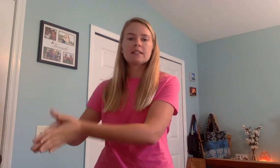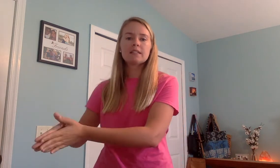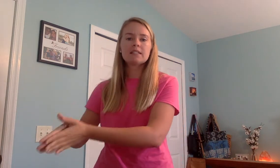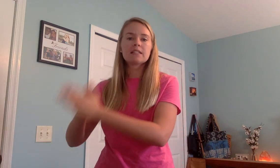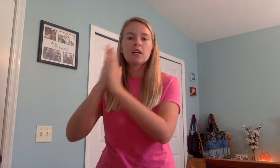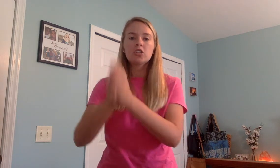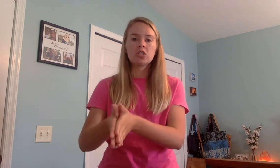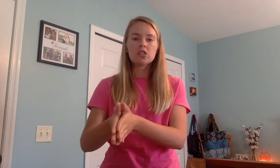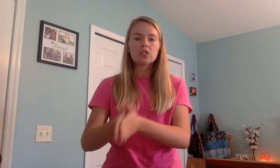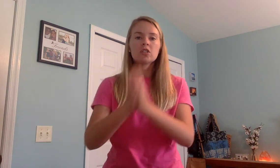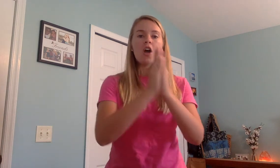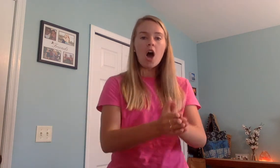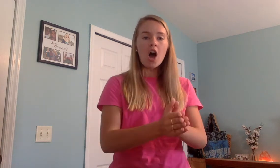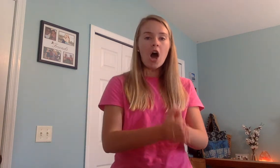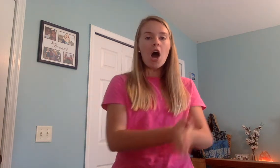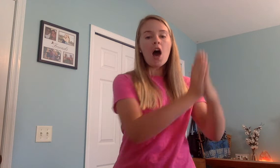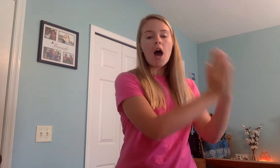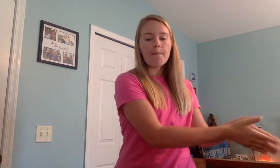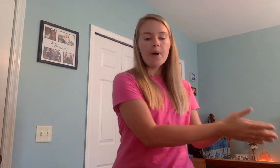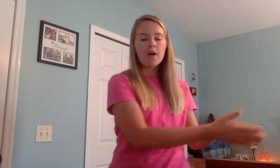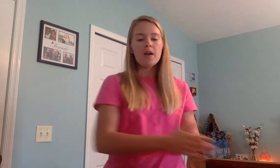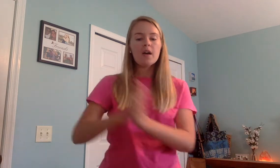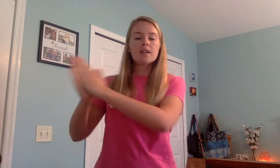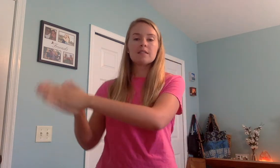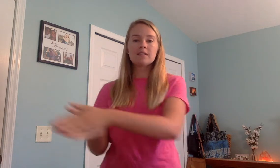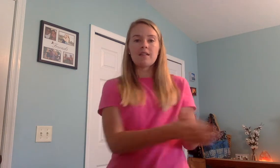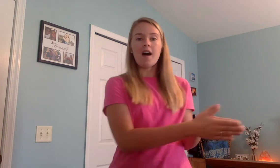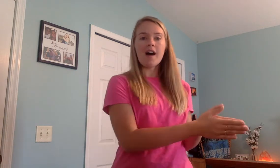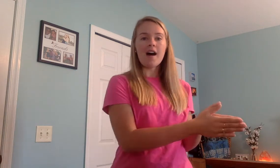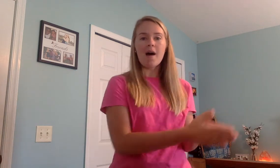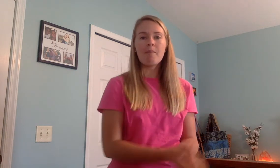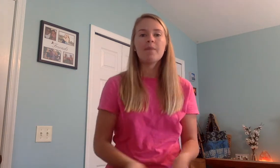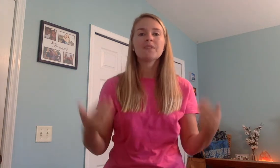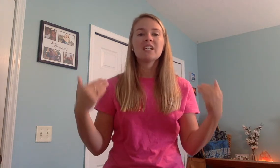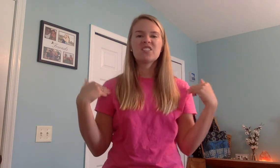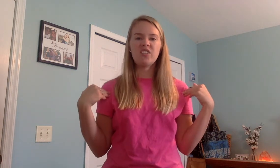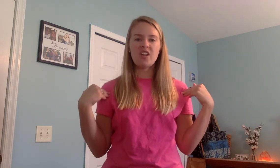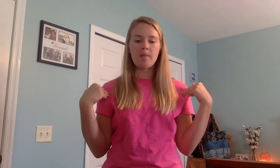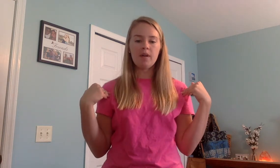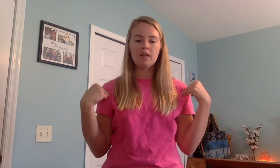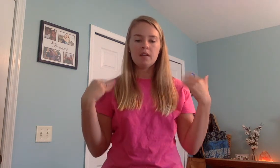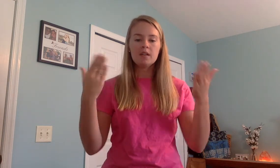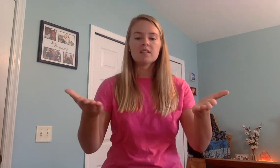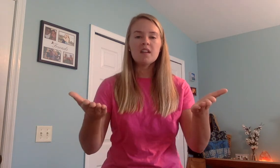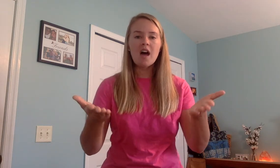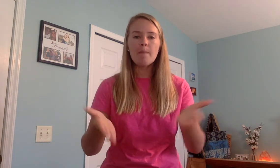S-T-O-P. Stop. Snub. Snub.